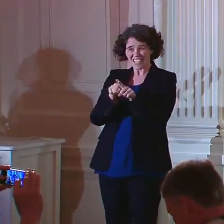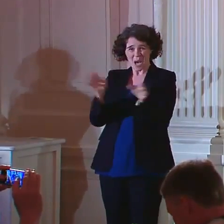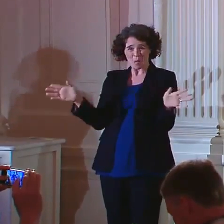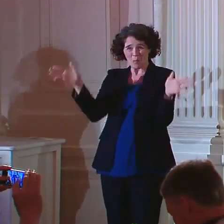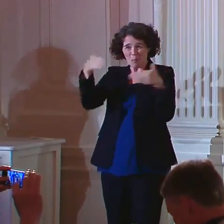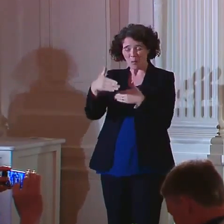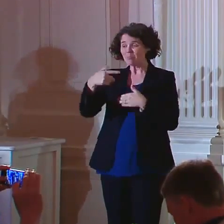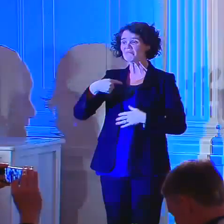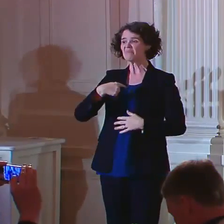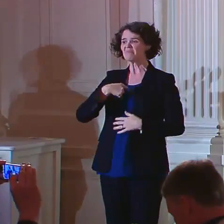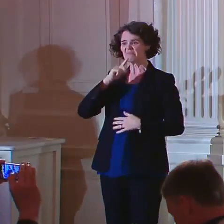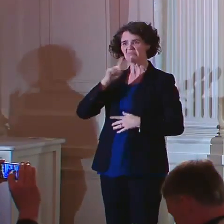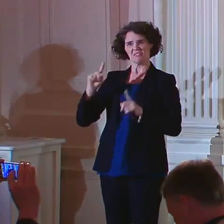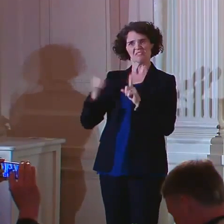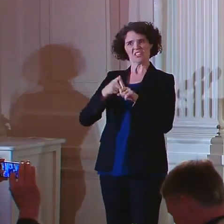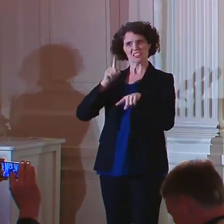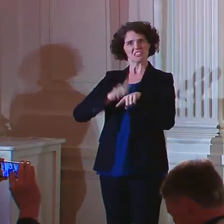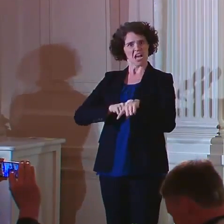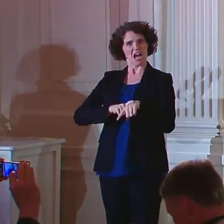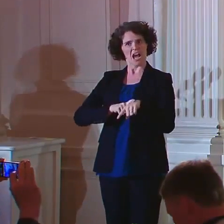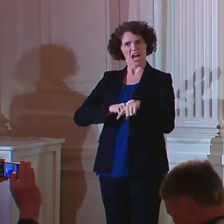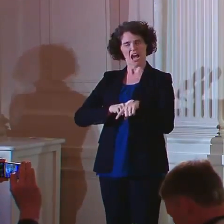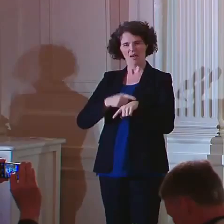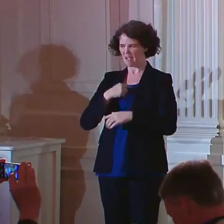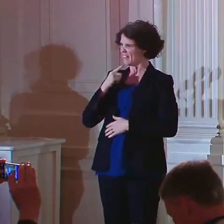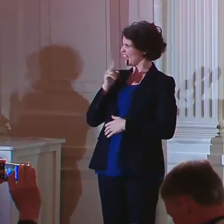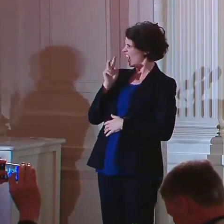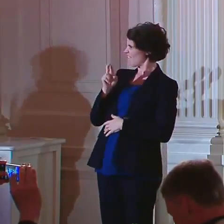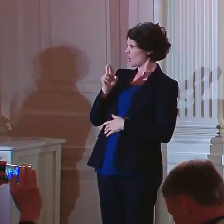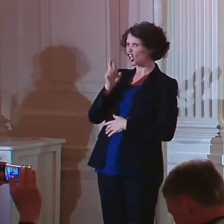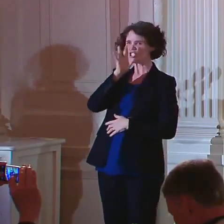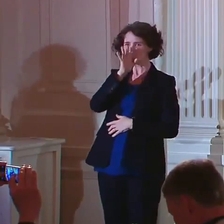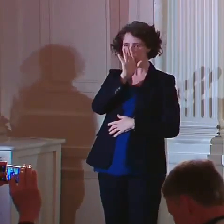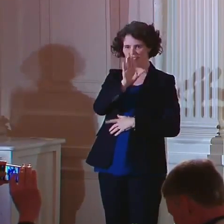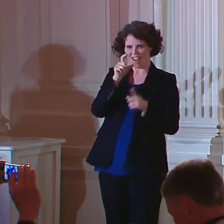In fact, that may be the first time that they were ever in the same sentence.